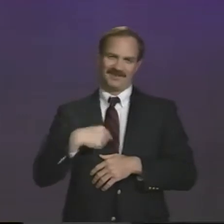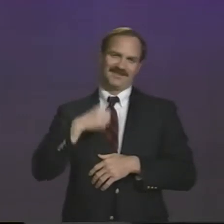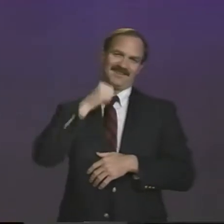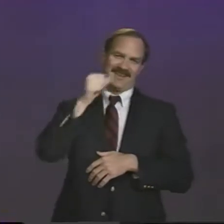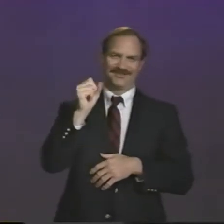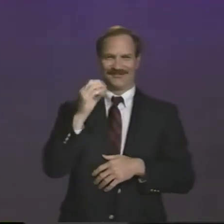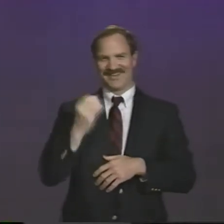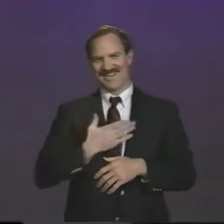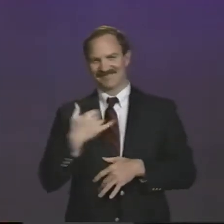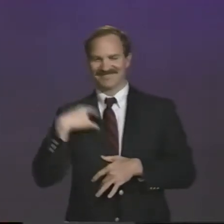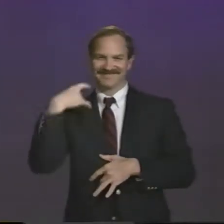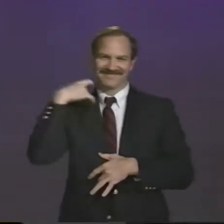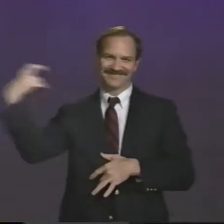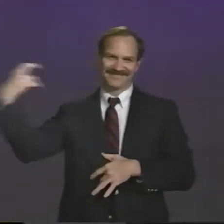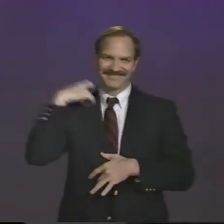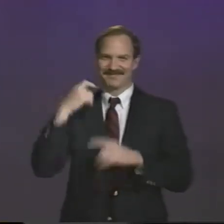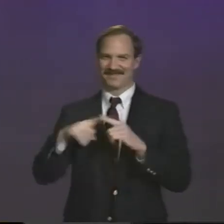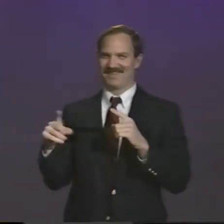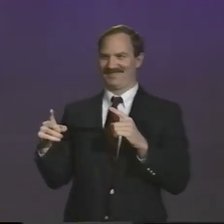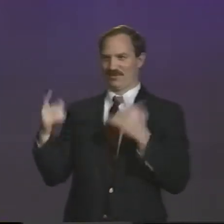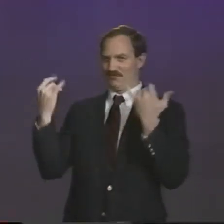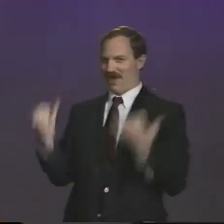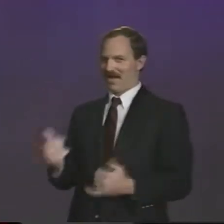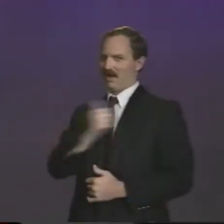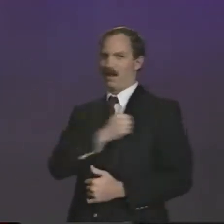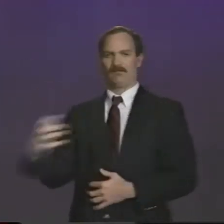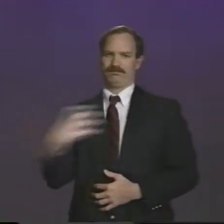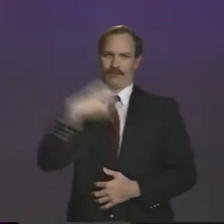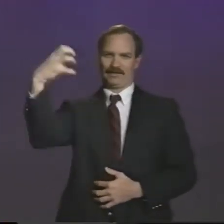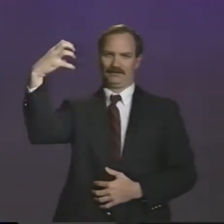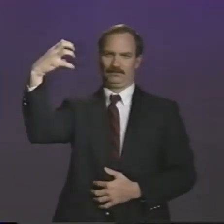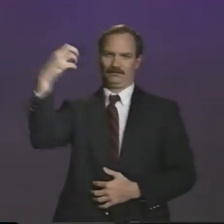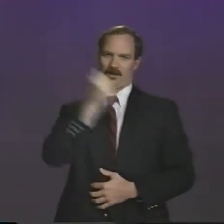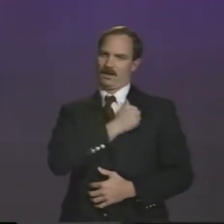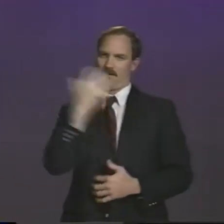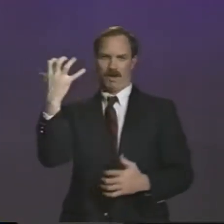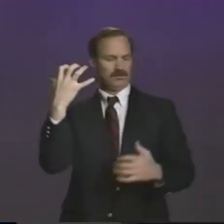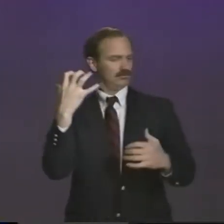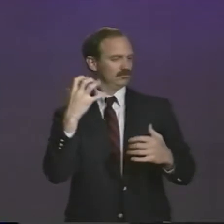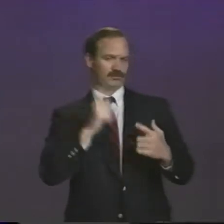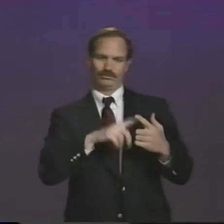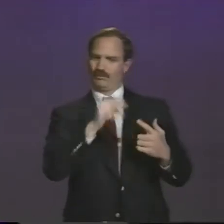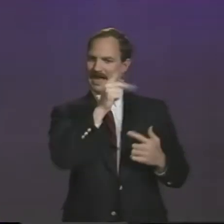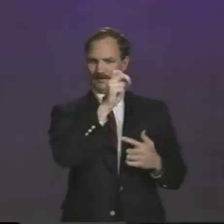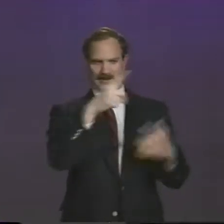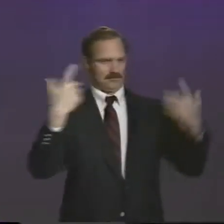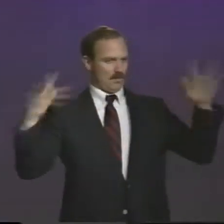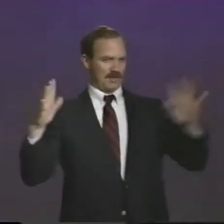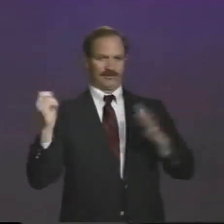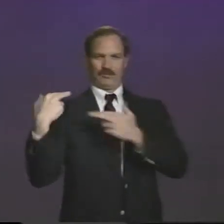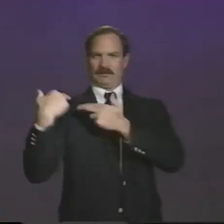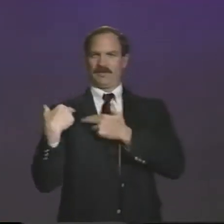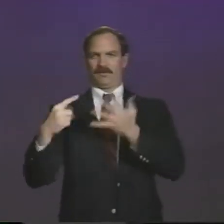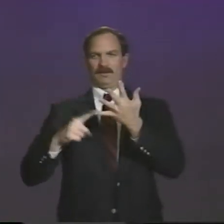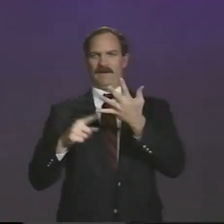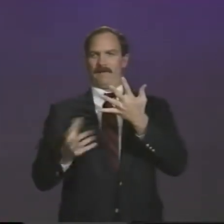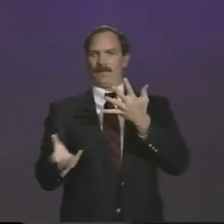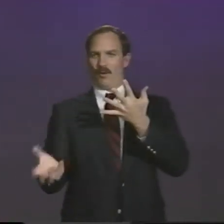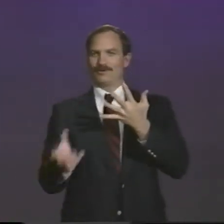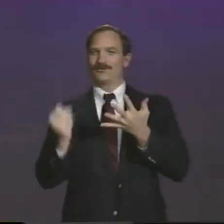bowling in for 1991. I'm not as happy and I'm not very comfortable with that. But currently, Canada is not very pleased with that decision because